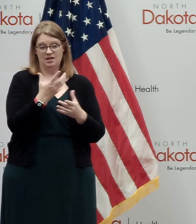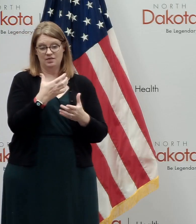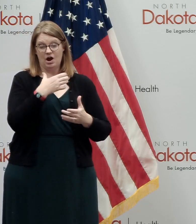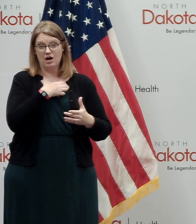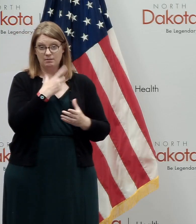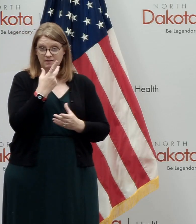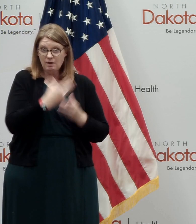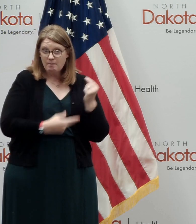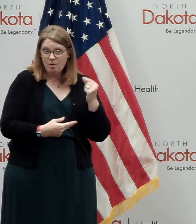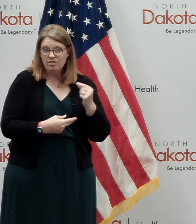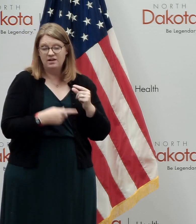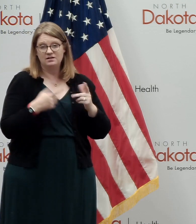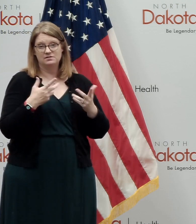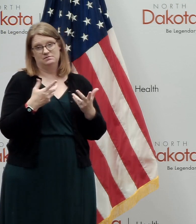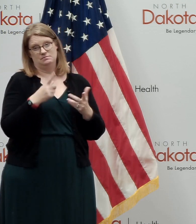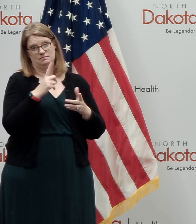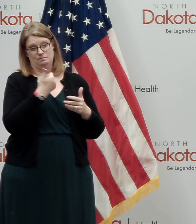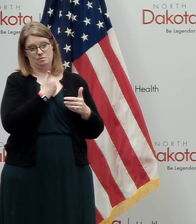Well, uh,